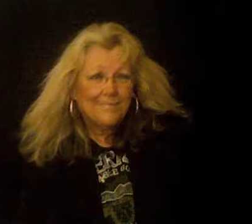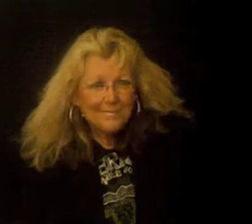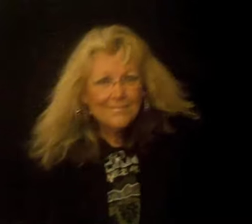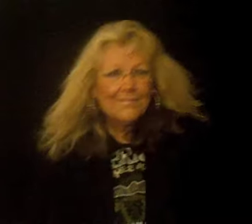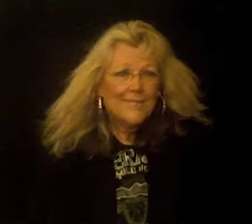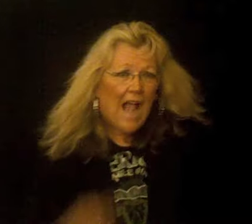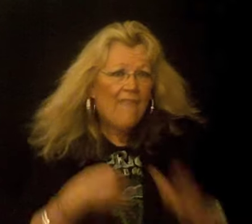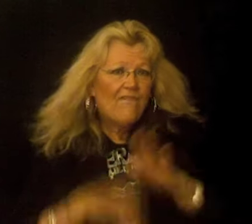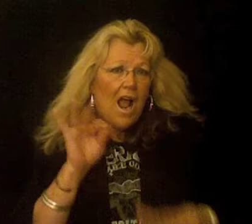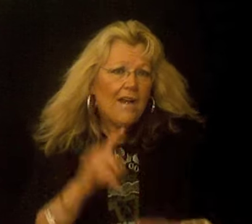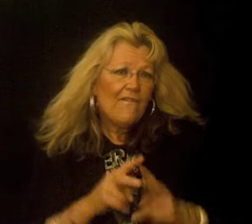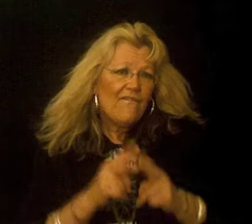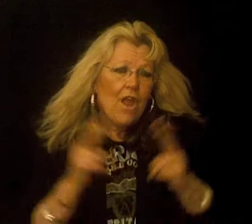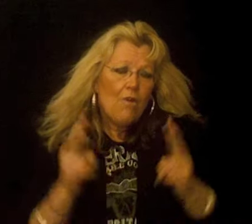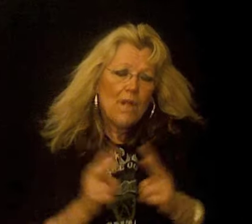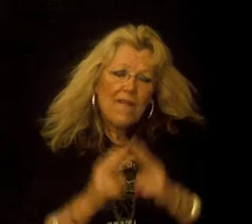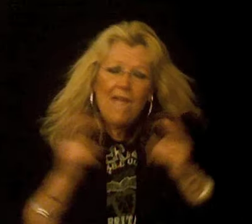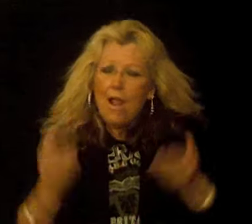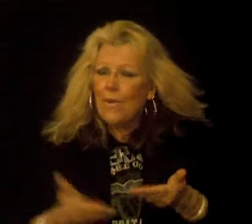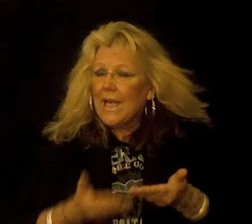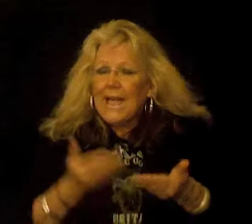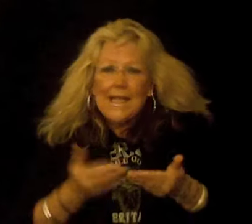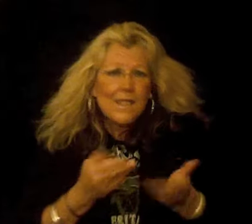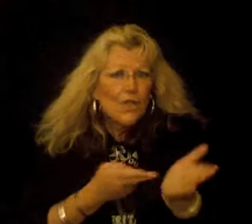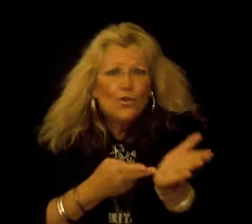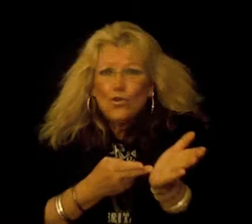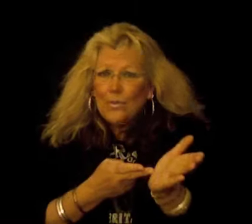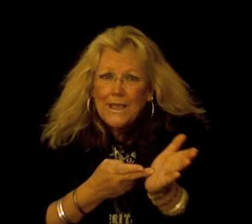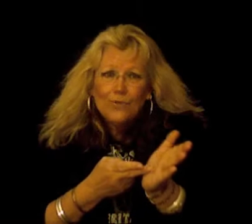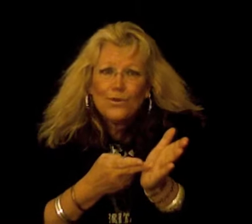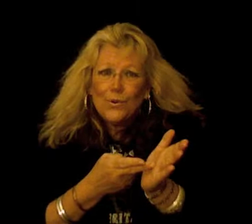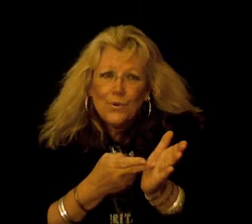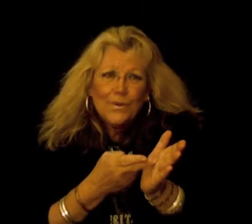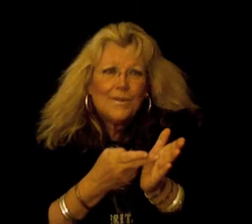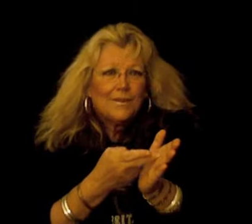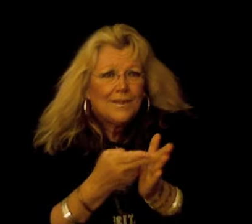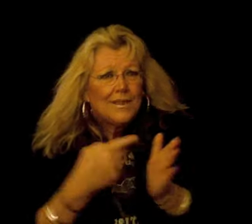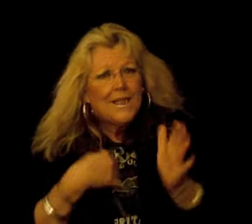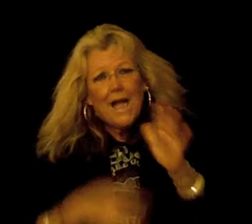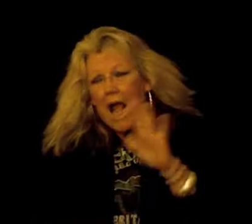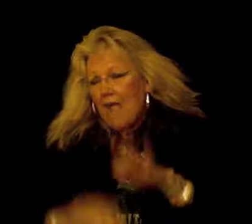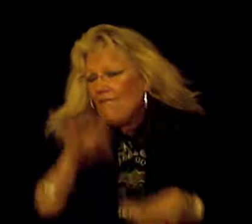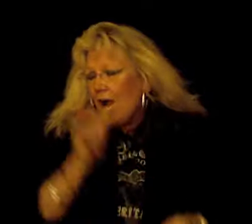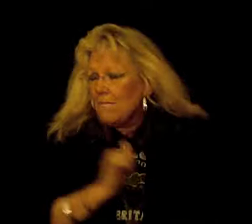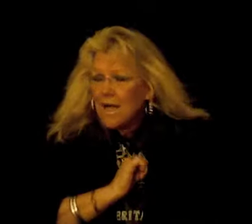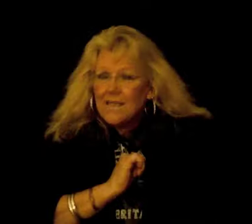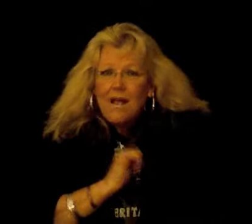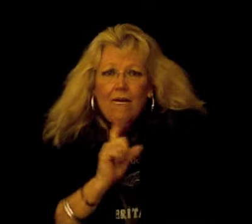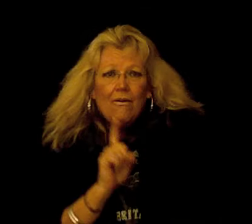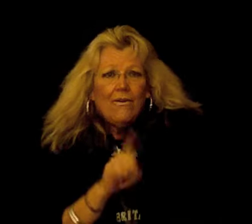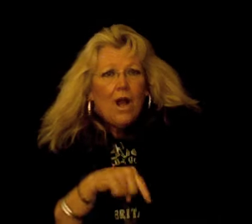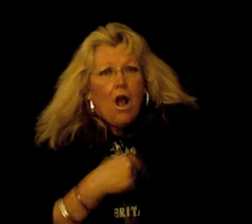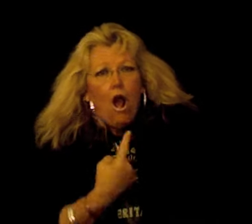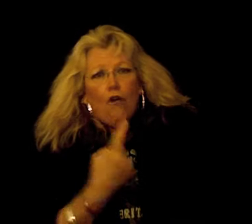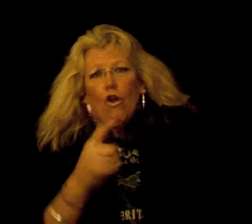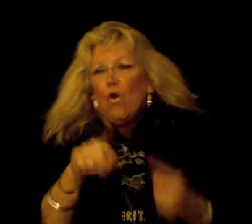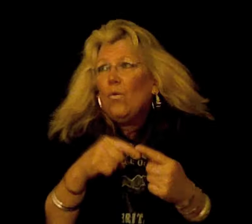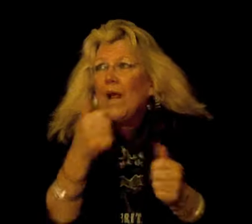I find it very, very easy to be true I find myself alone with